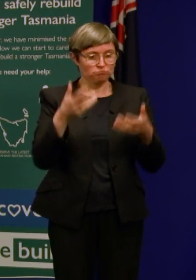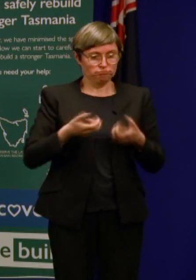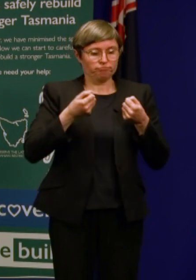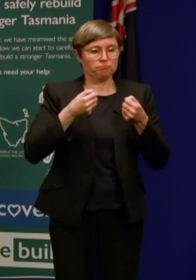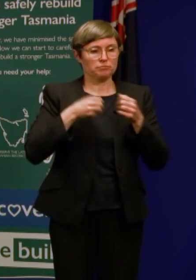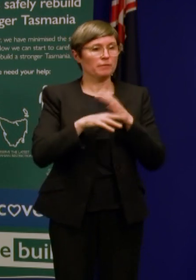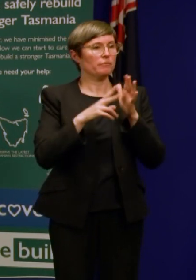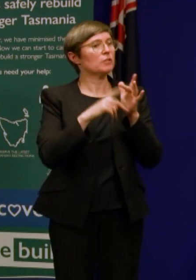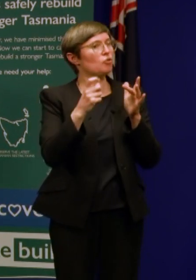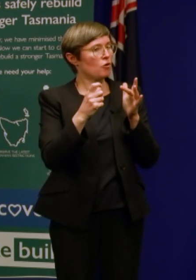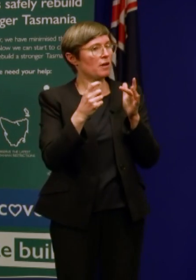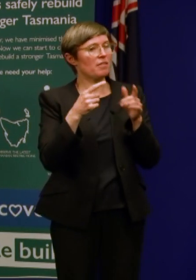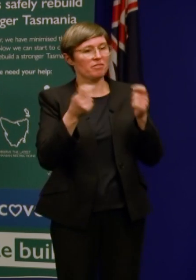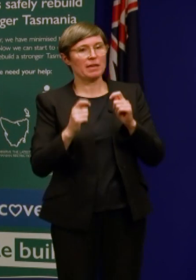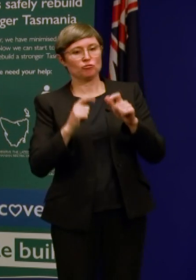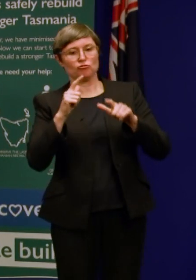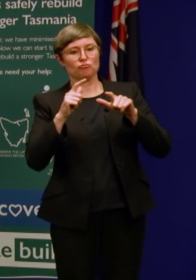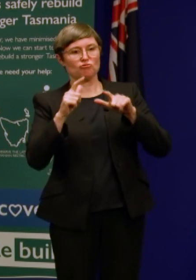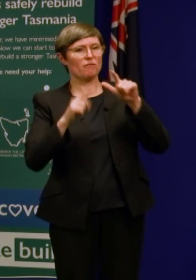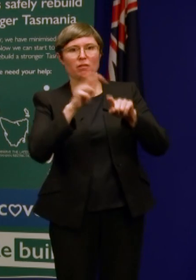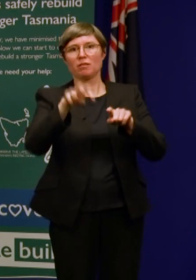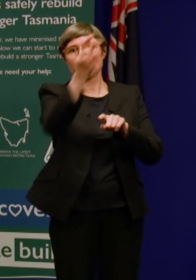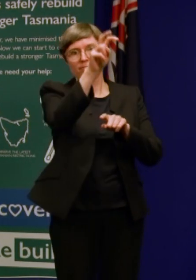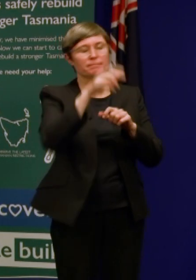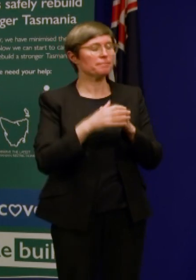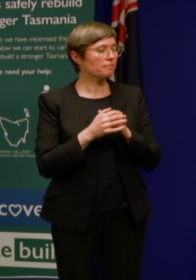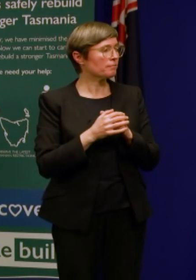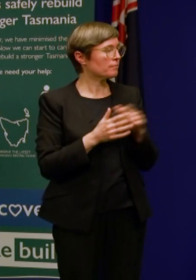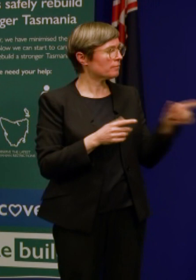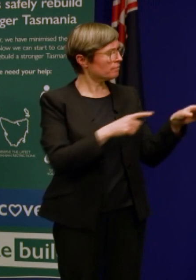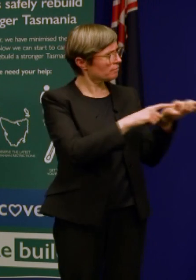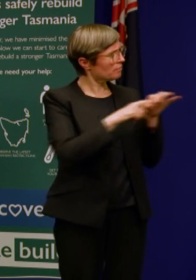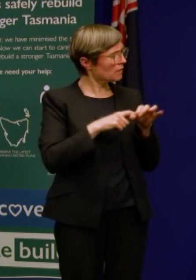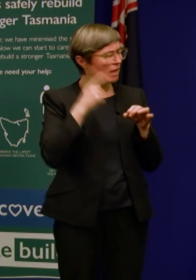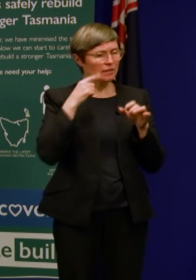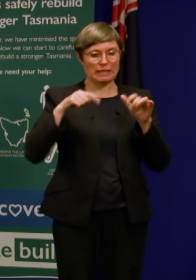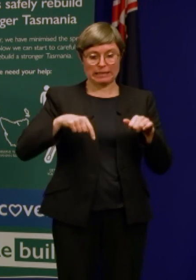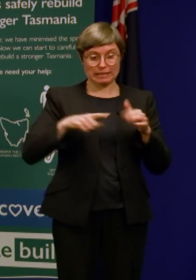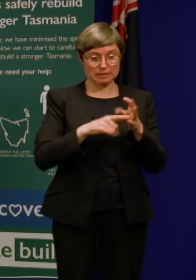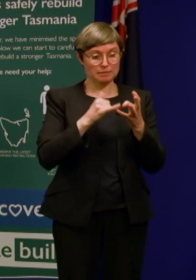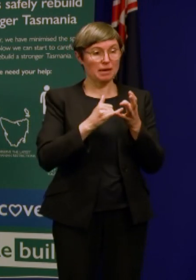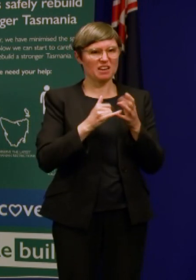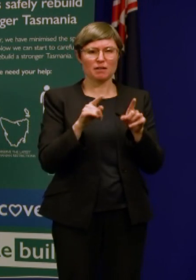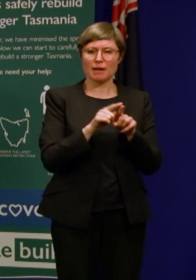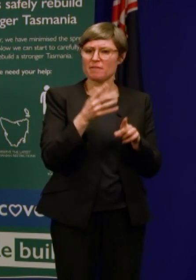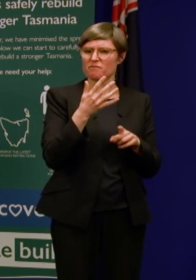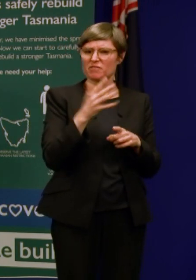and have travelled recently. Just more broadly I think 50 days now I think it is something like that without a case. How pleasing